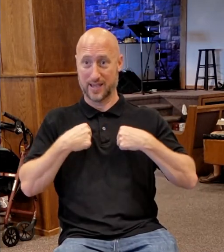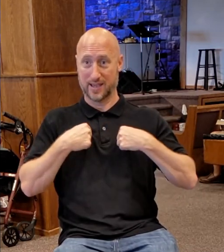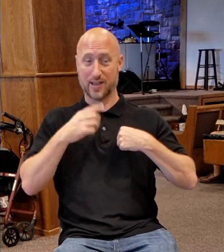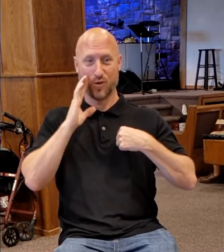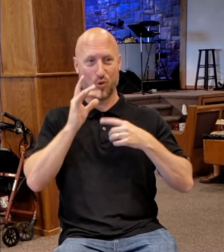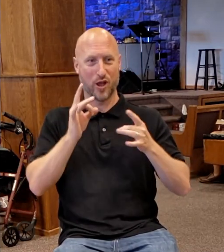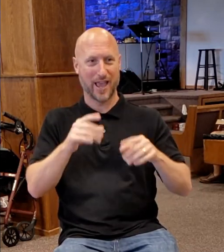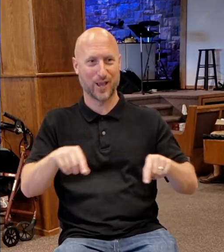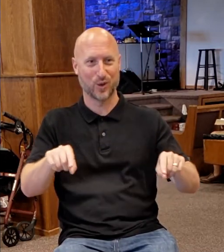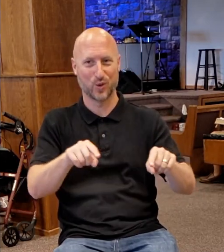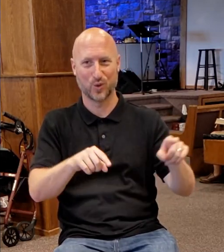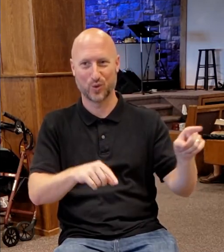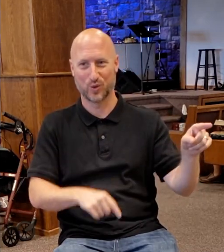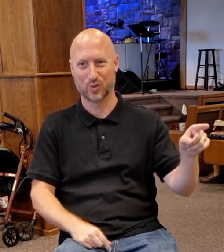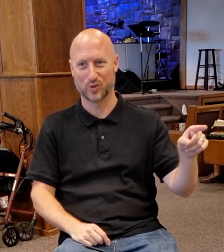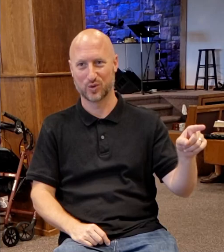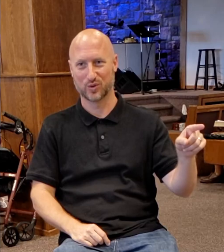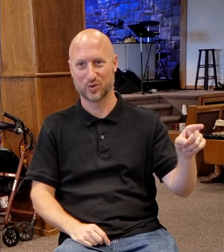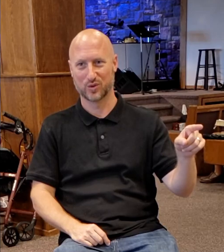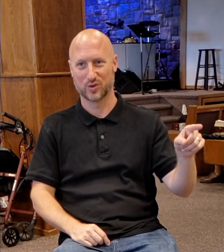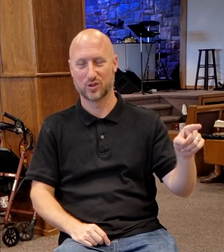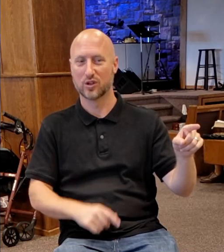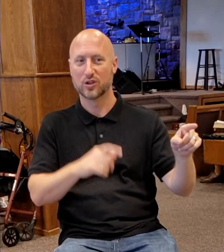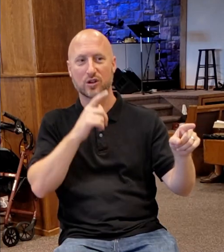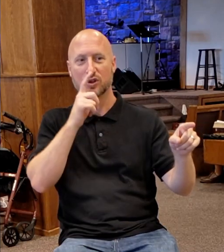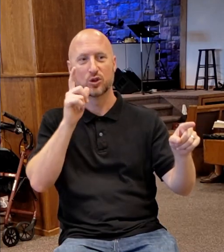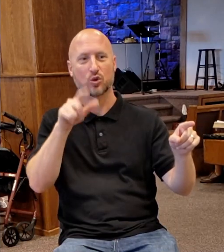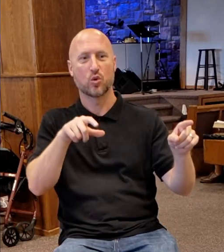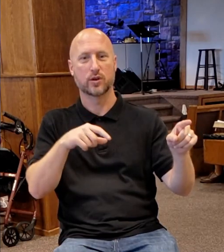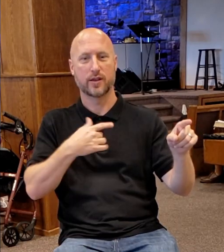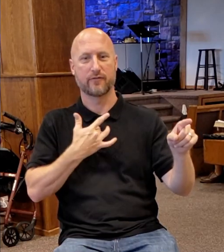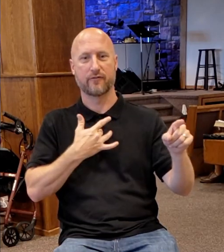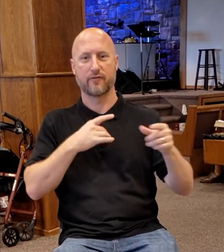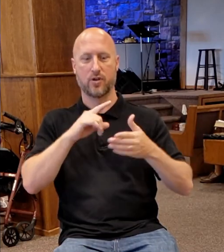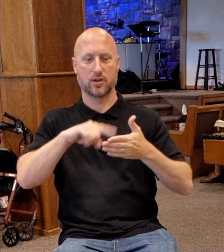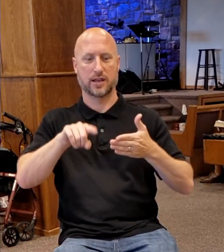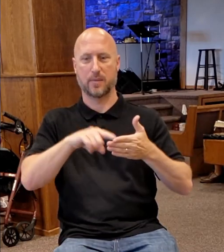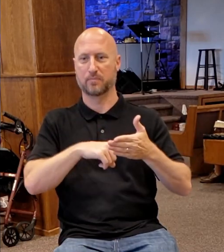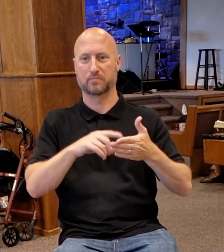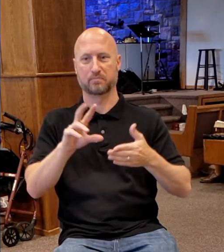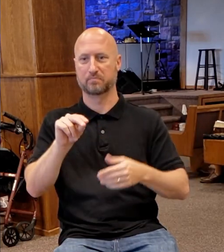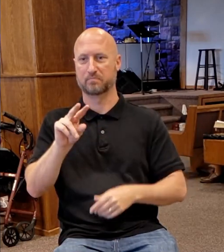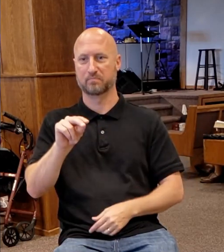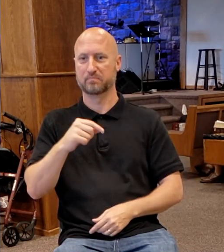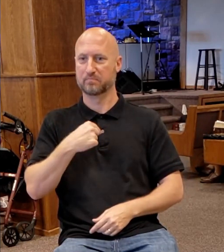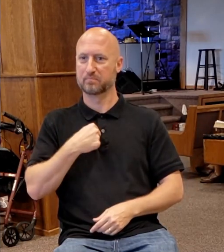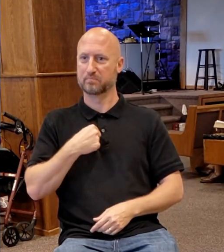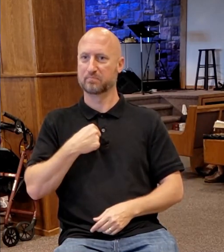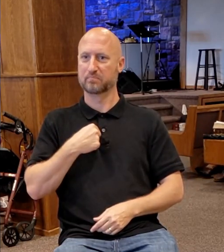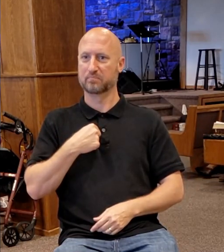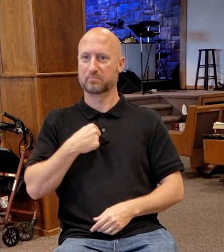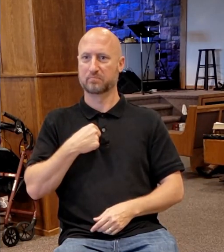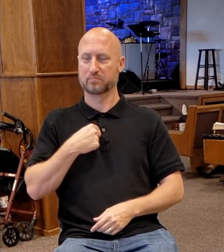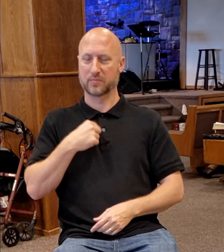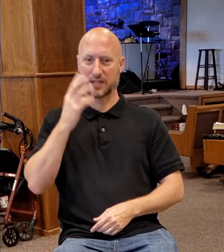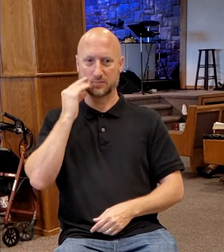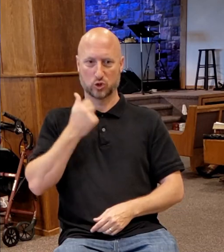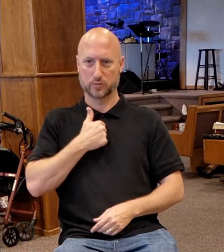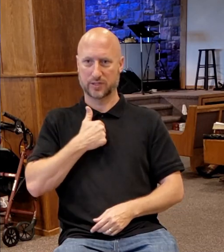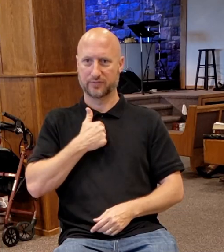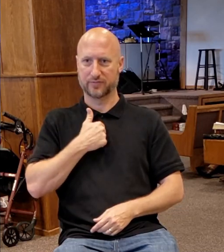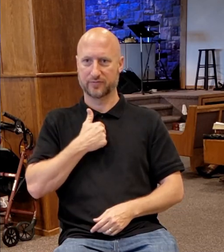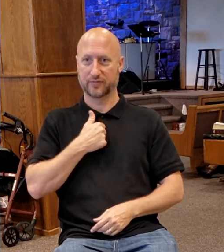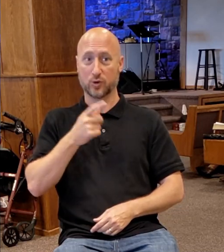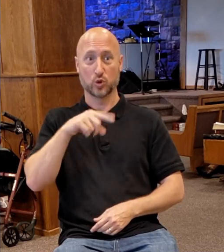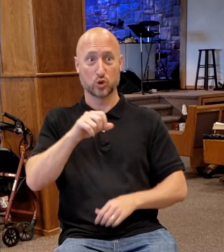you know, condemned. You don't have to, you know, because I did it perfectly. What you're trying to do perfectly,